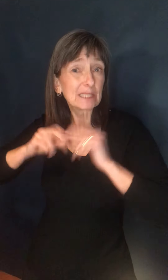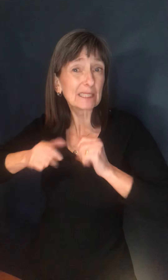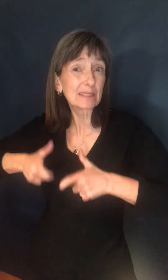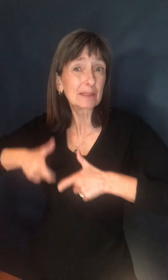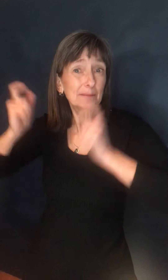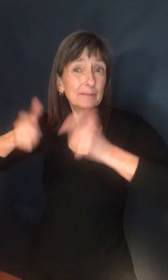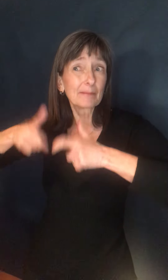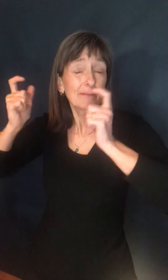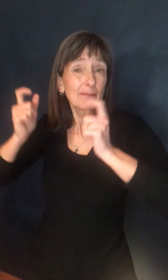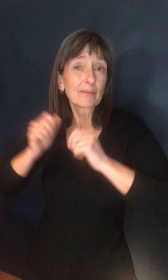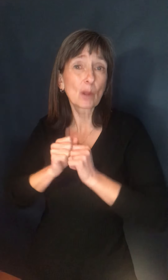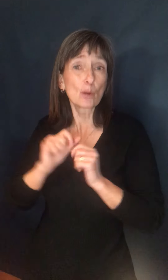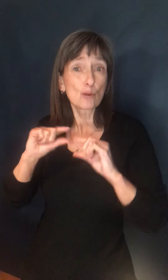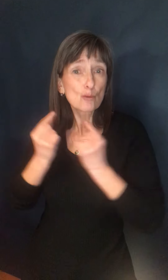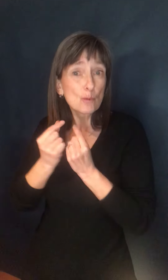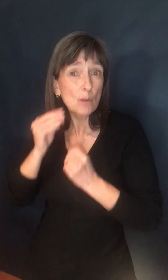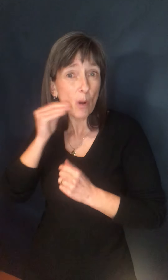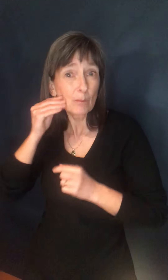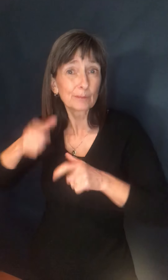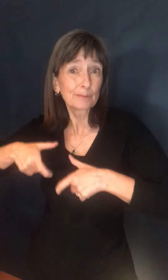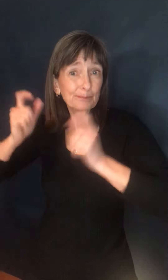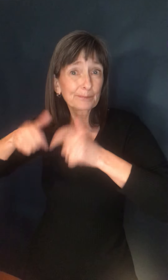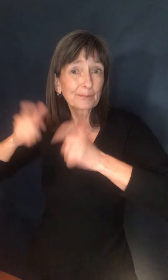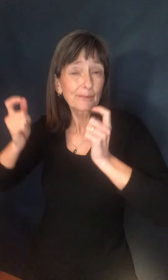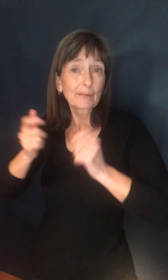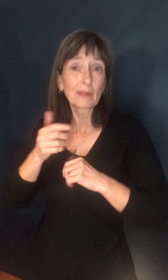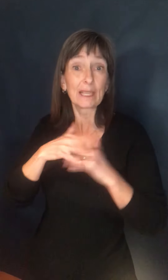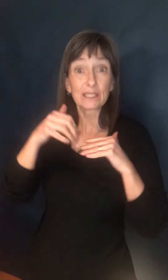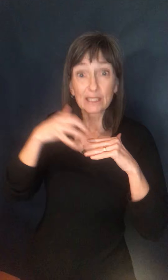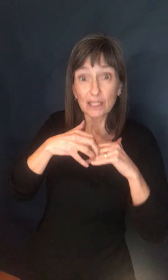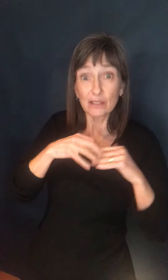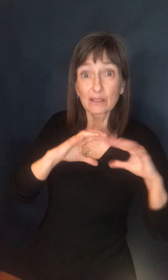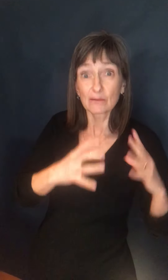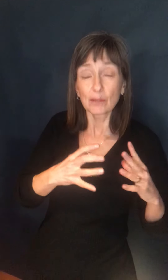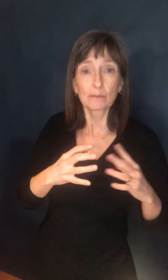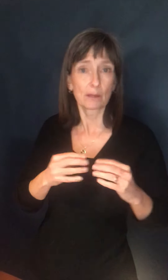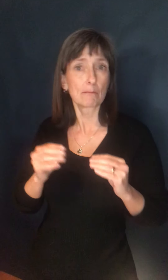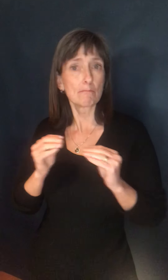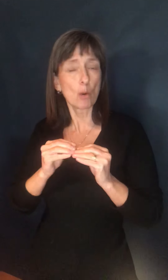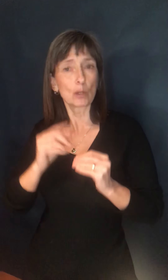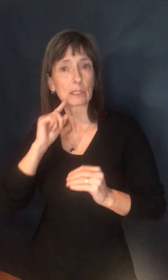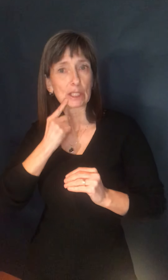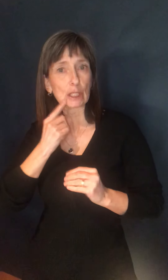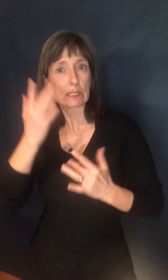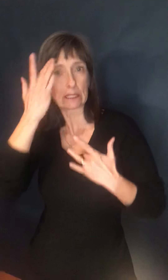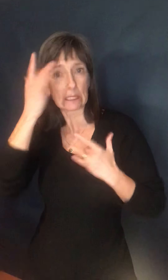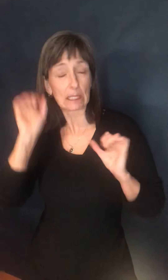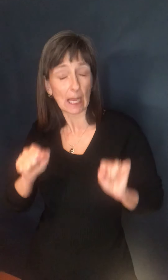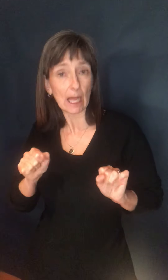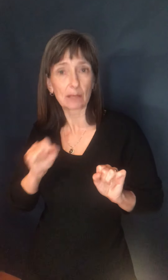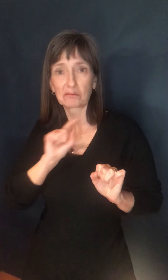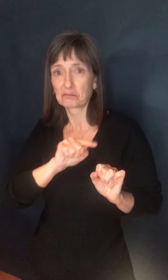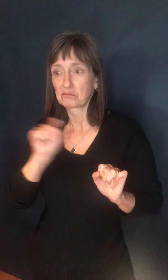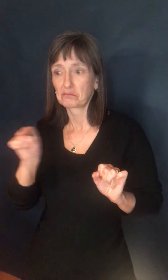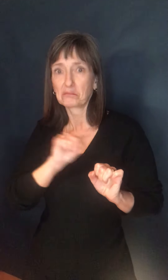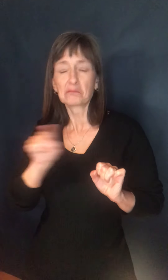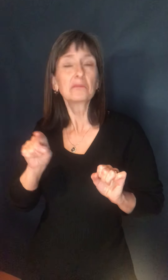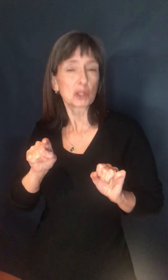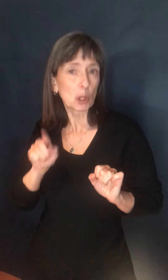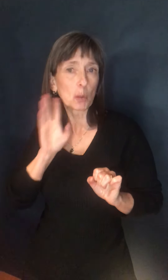adults who identify as indigenous, all of these groups we know are at higher risk for severe disease. And so we are, um, targeting those